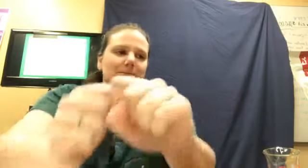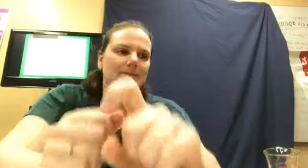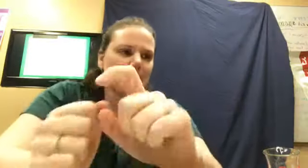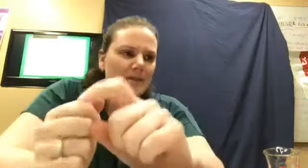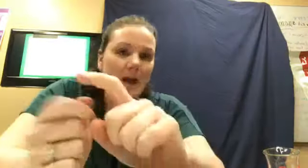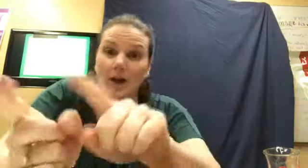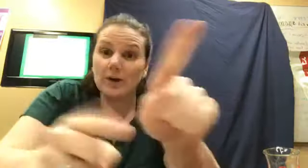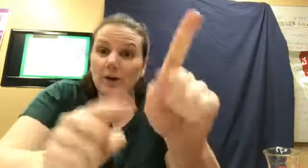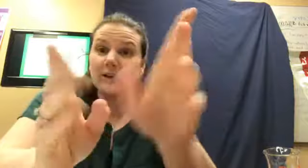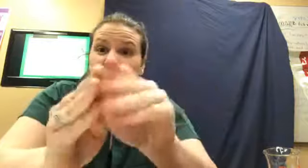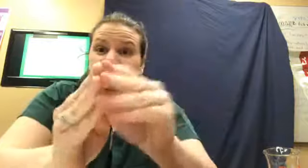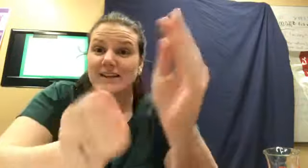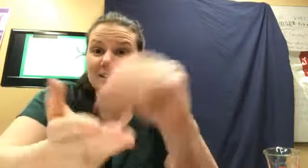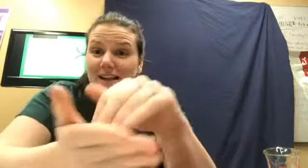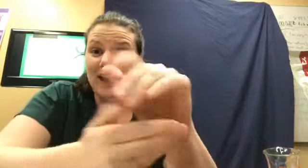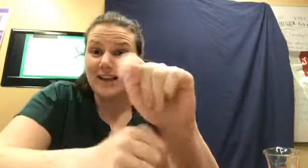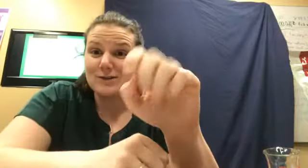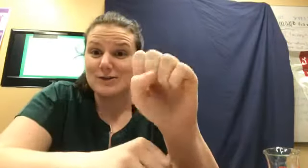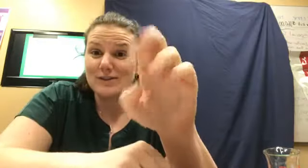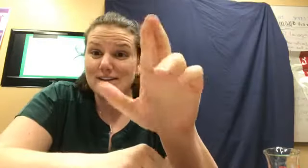Are you going to convention again, Teresa?